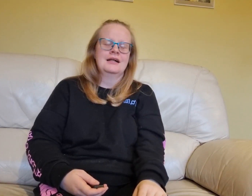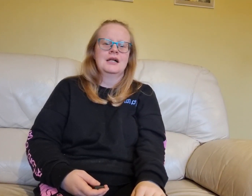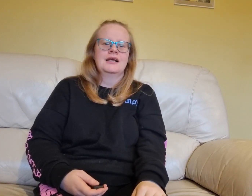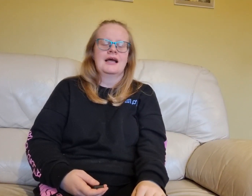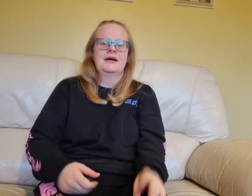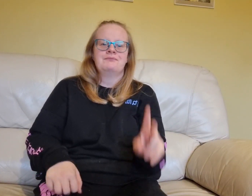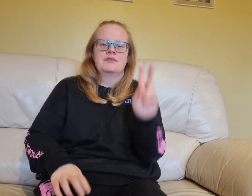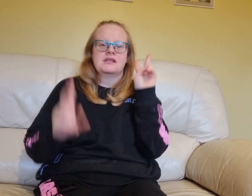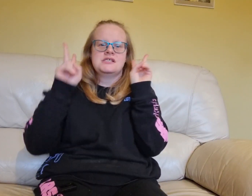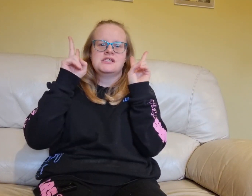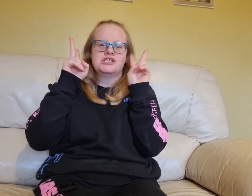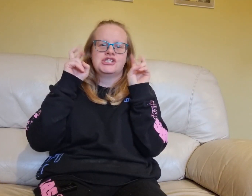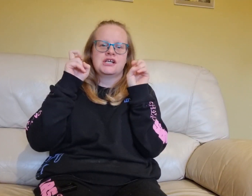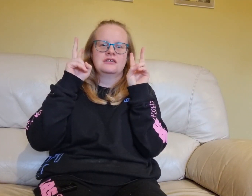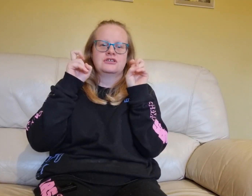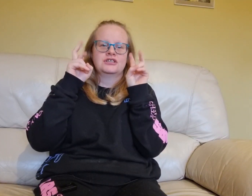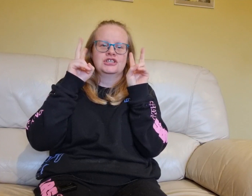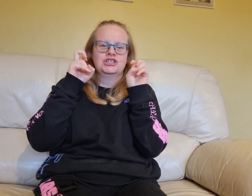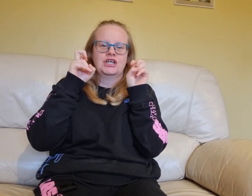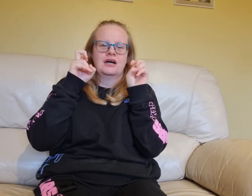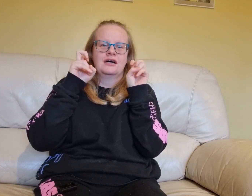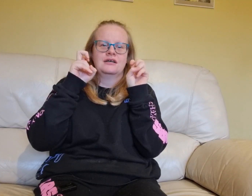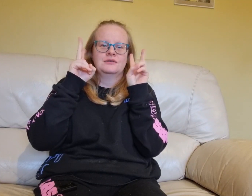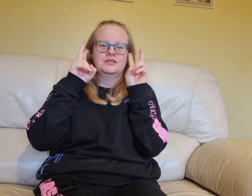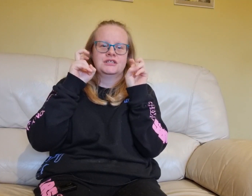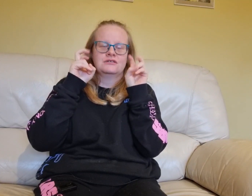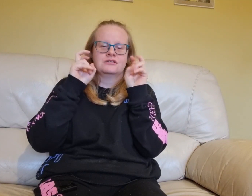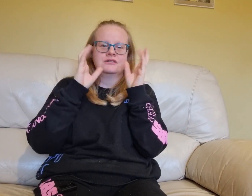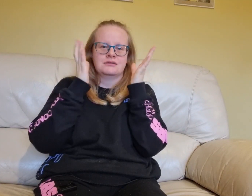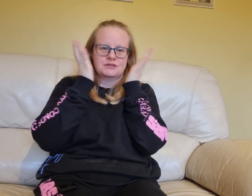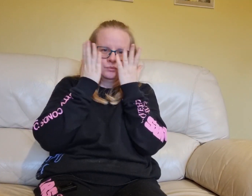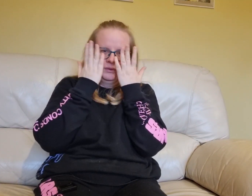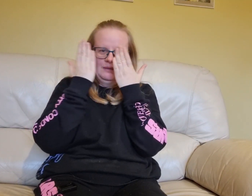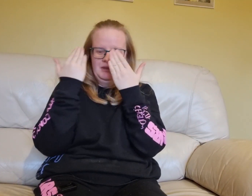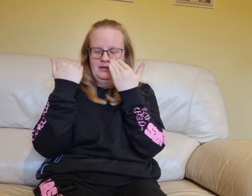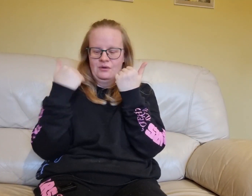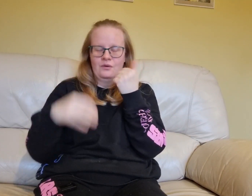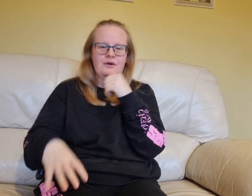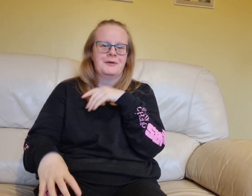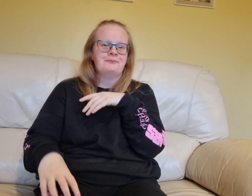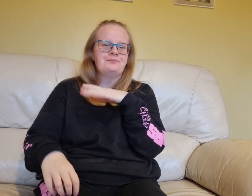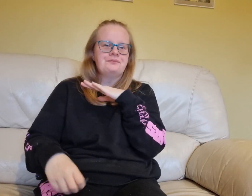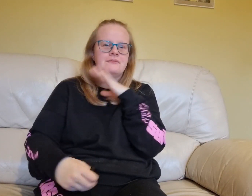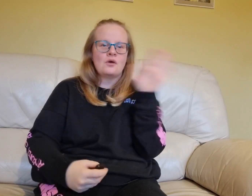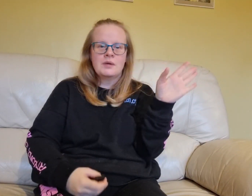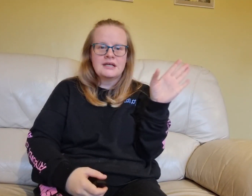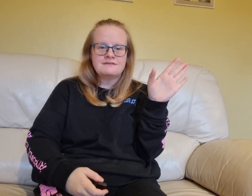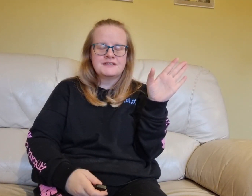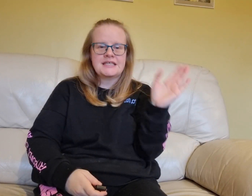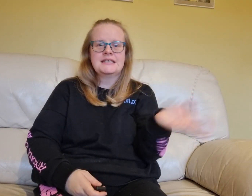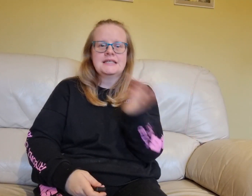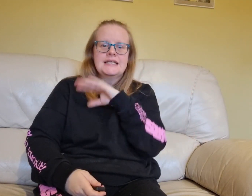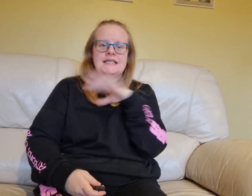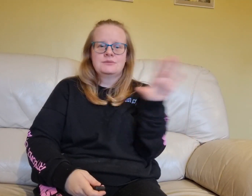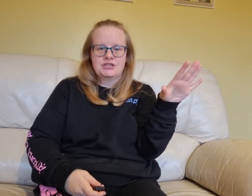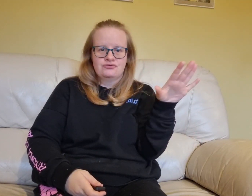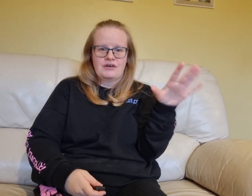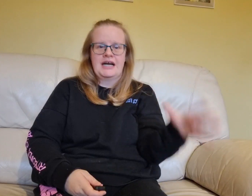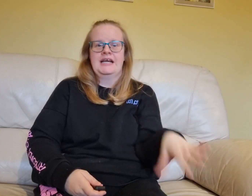Yeah, this is a children's show, children's, I'll just weep in the corner. We loved it, it was great.